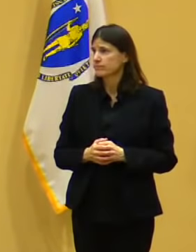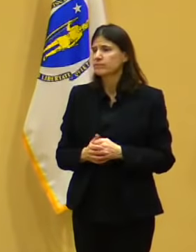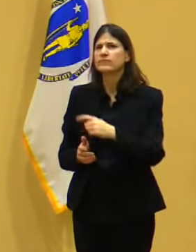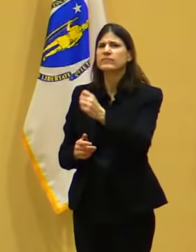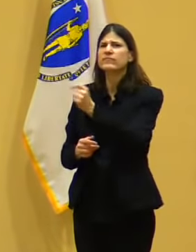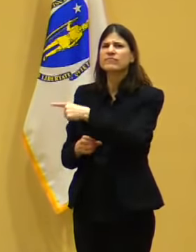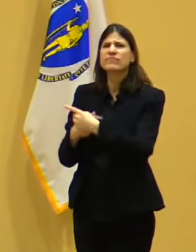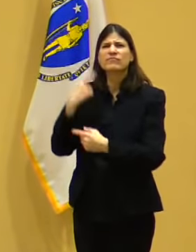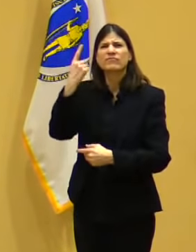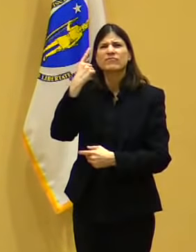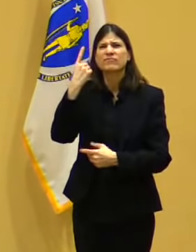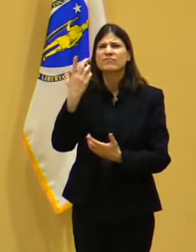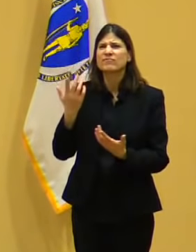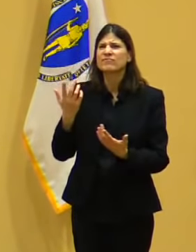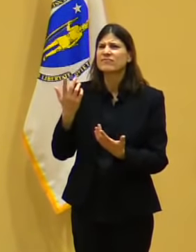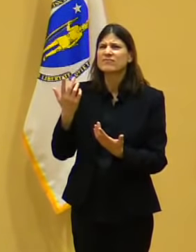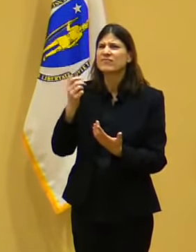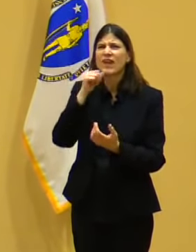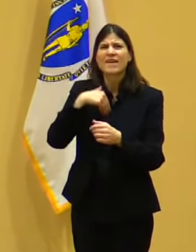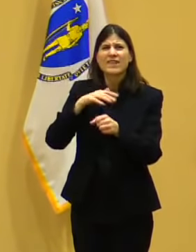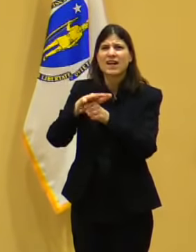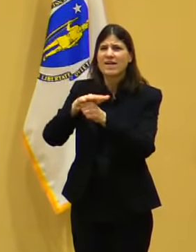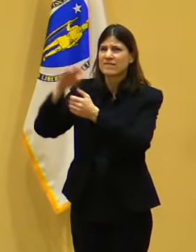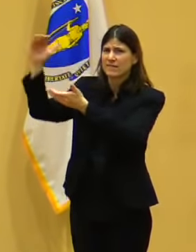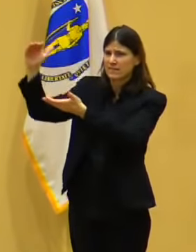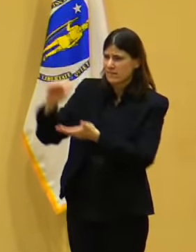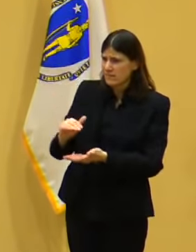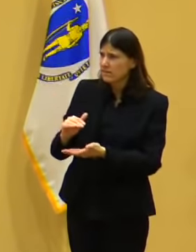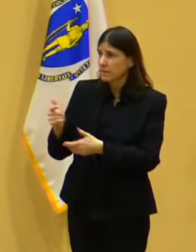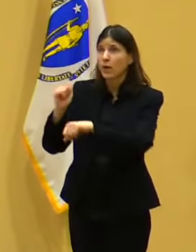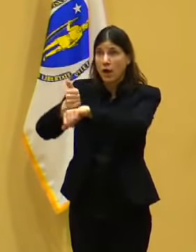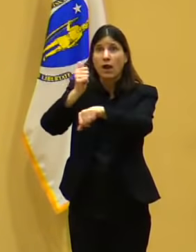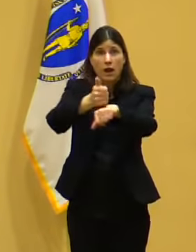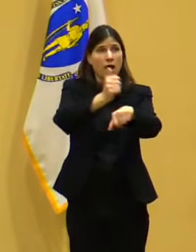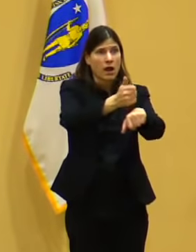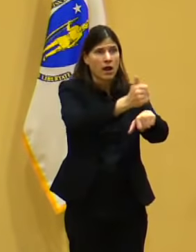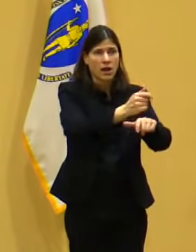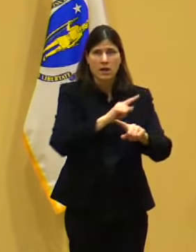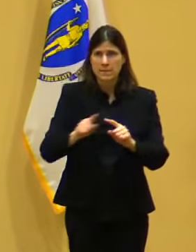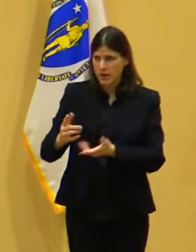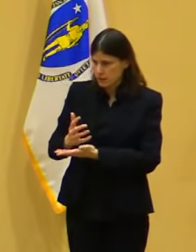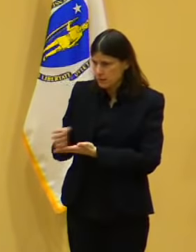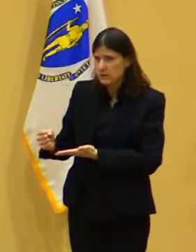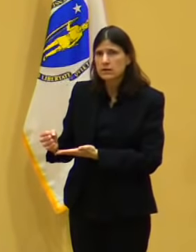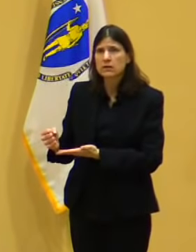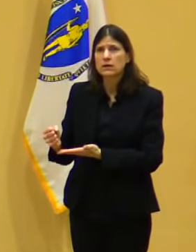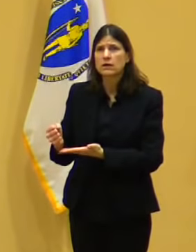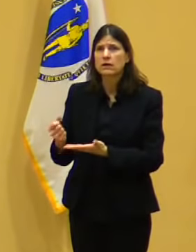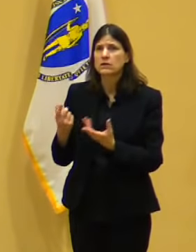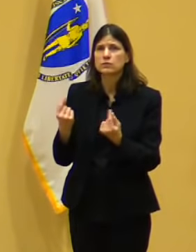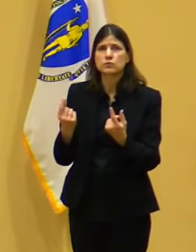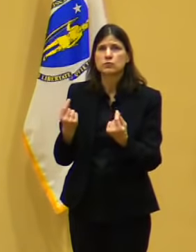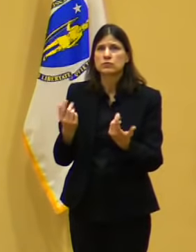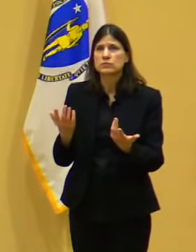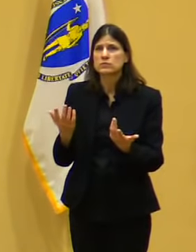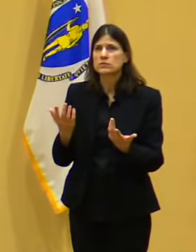75 and older, they want to go in the town and . I think for